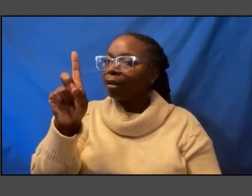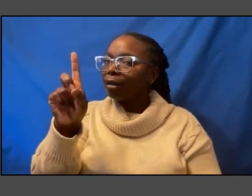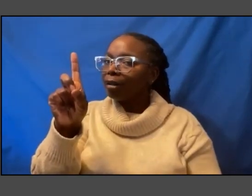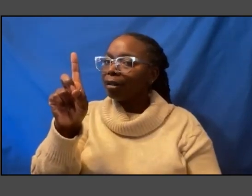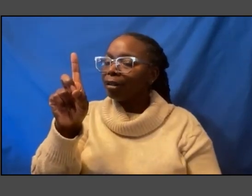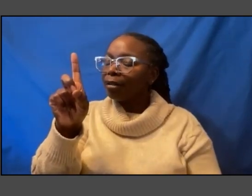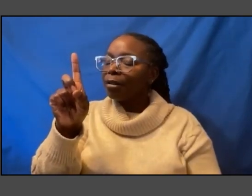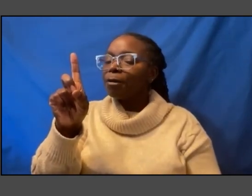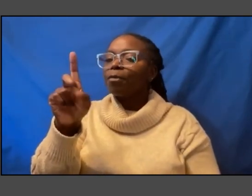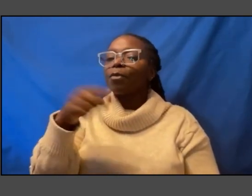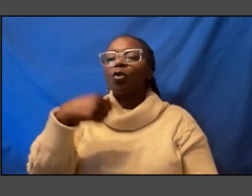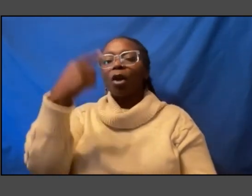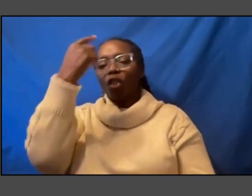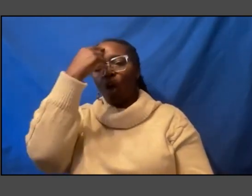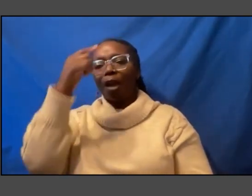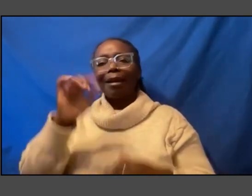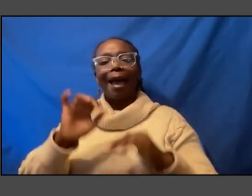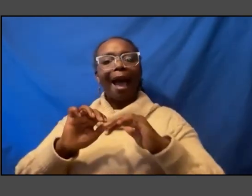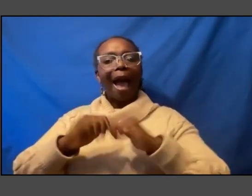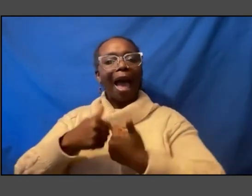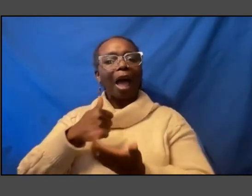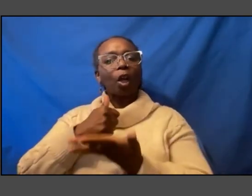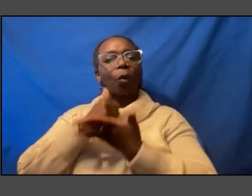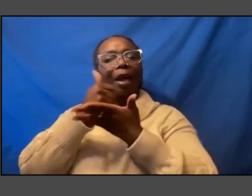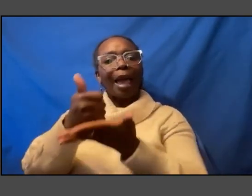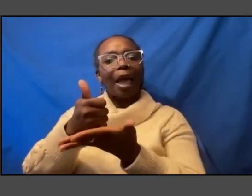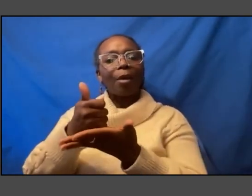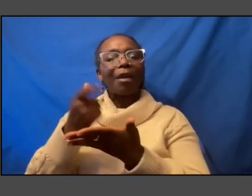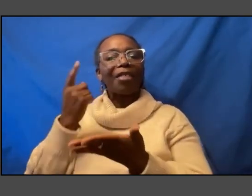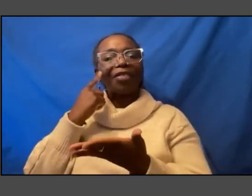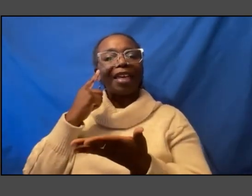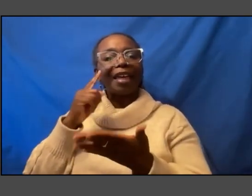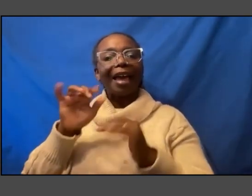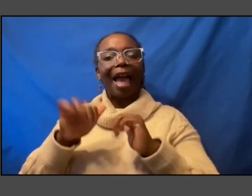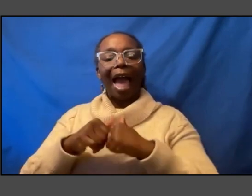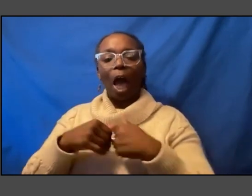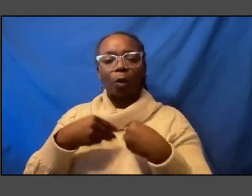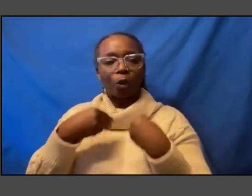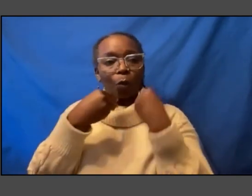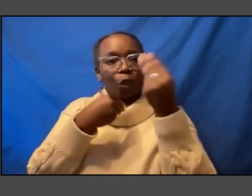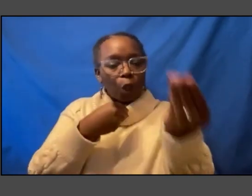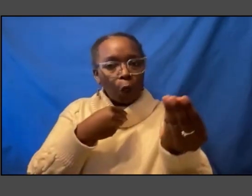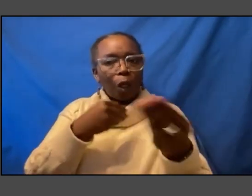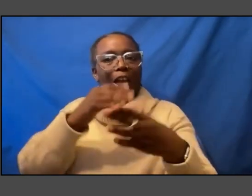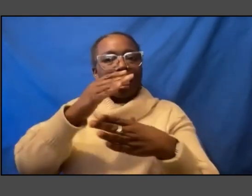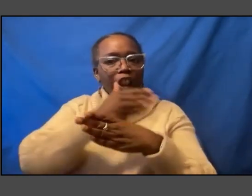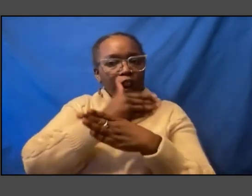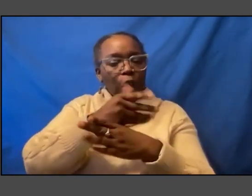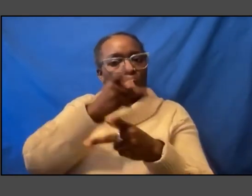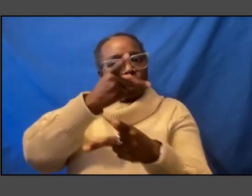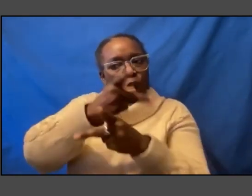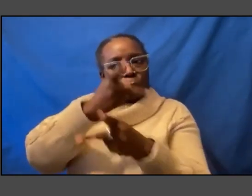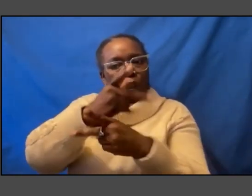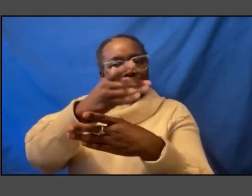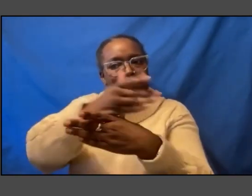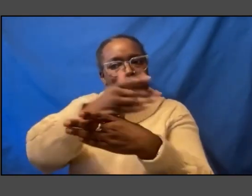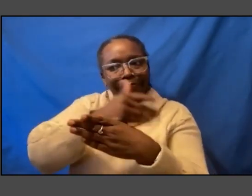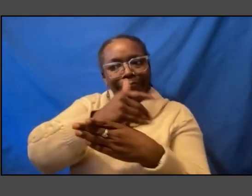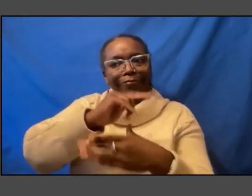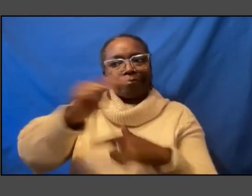do we help um think about returning objects and sharing stewardship so i put together scholars and we came with a policy